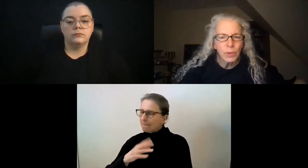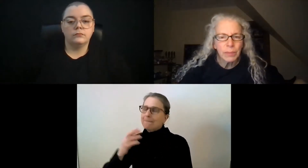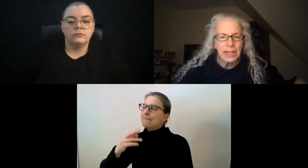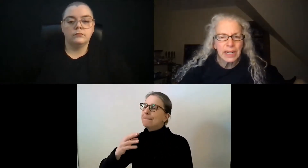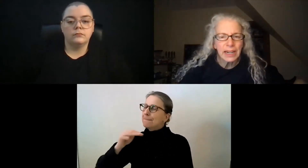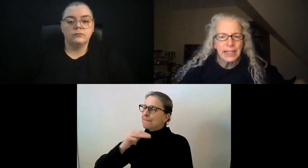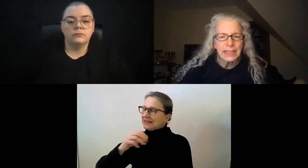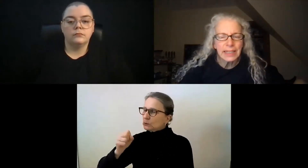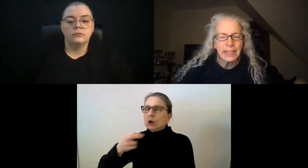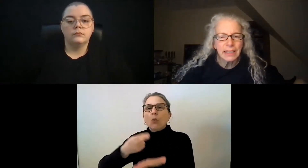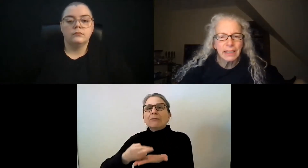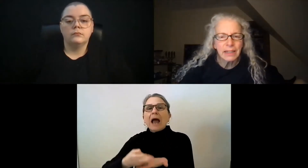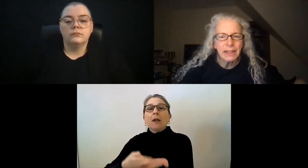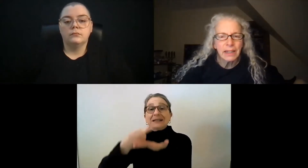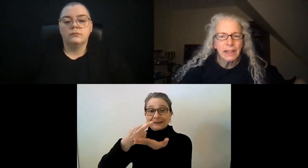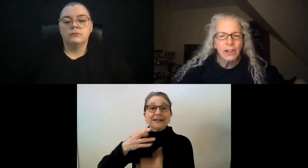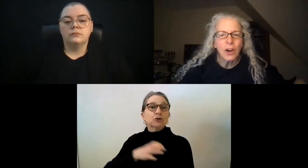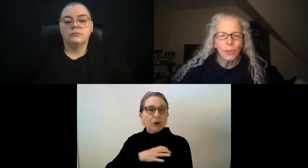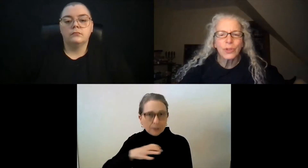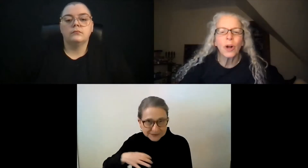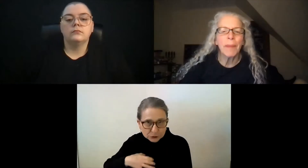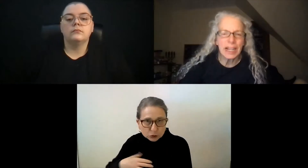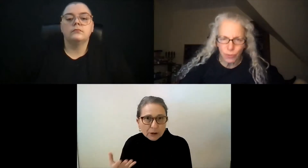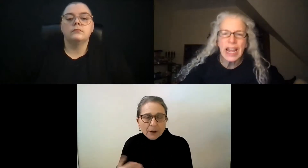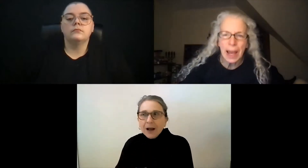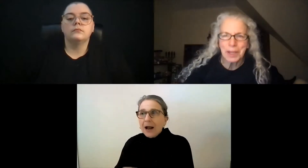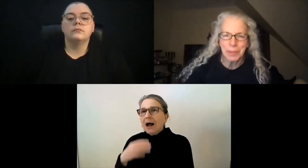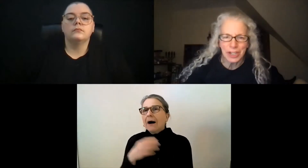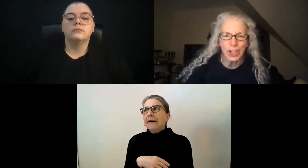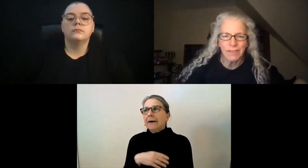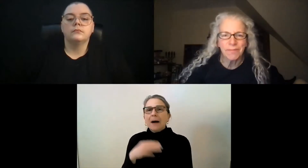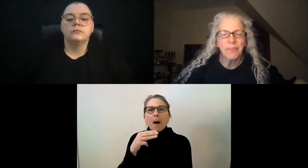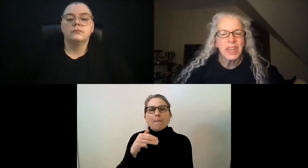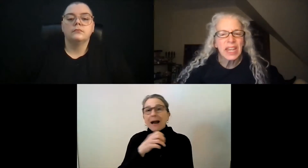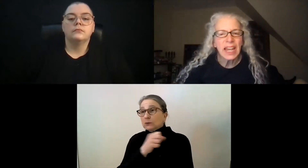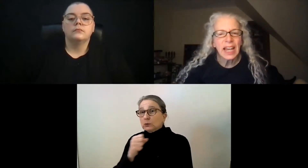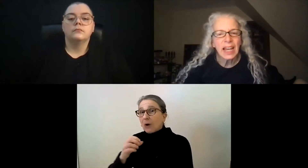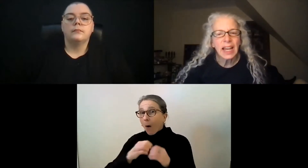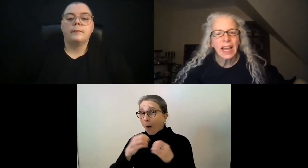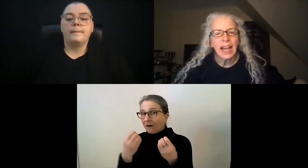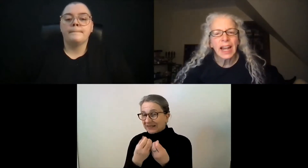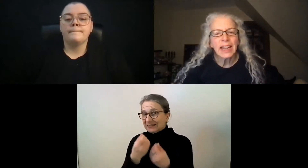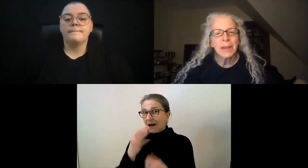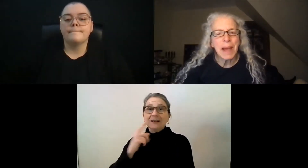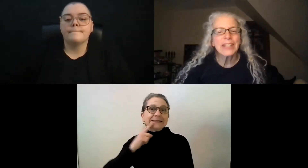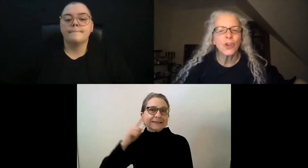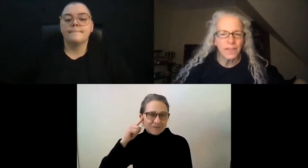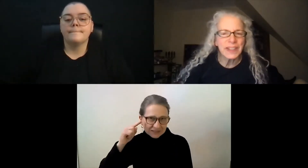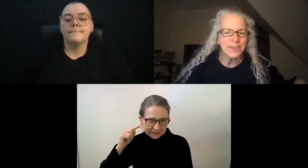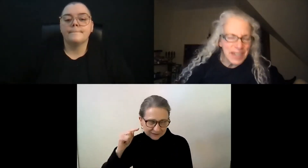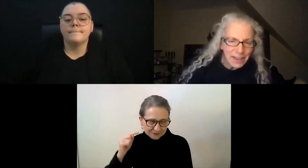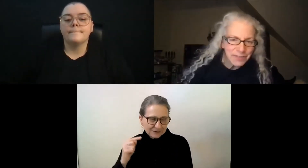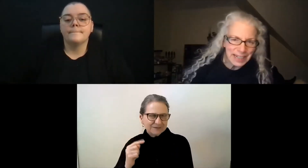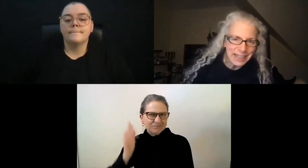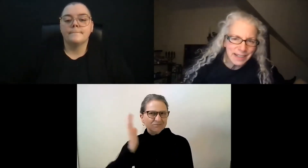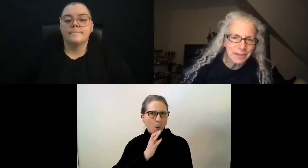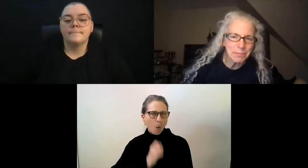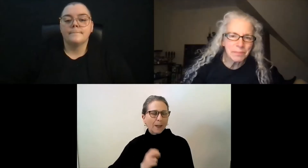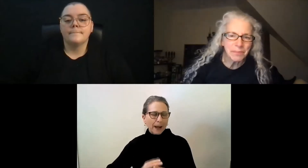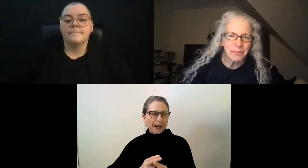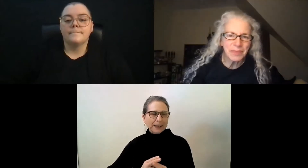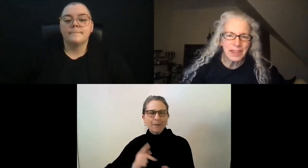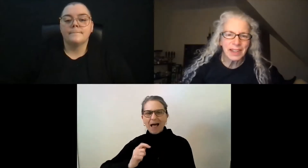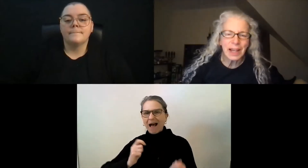Wait a minute. 19. No, was called Mass Rehab Commission. The Mass Office of Deafness.